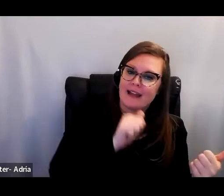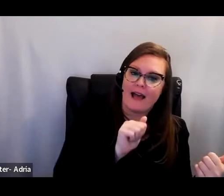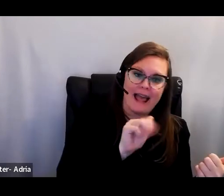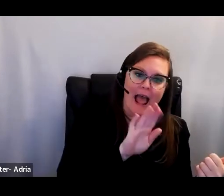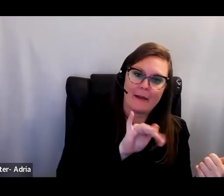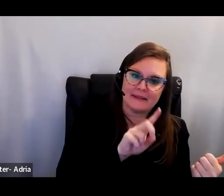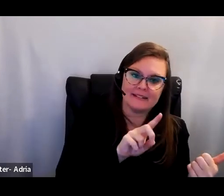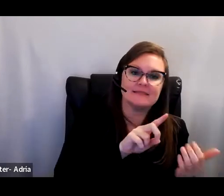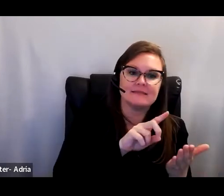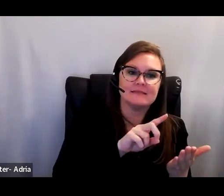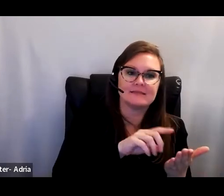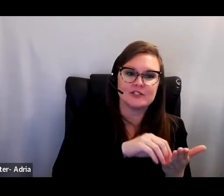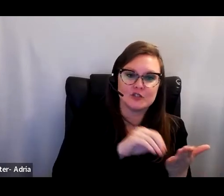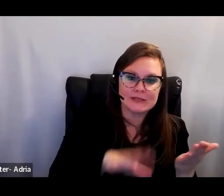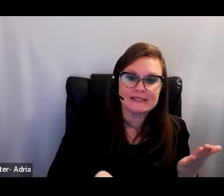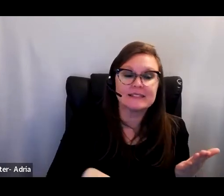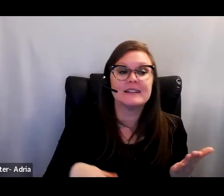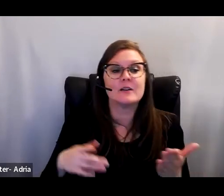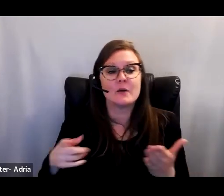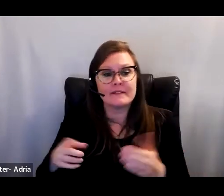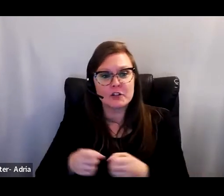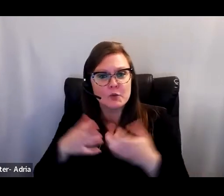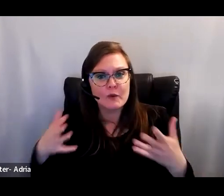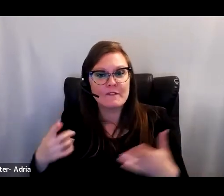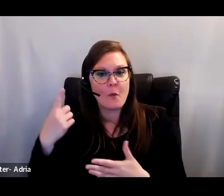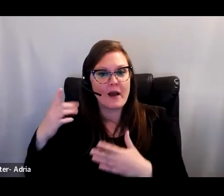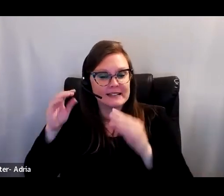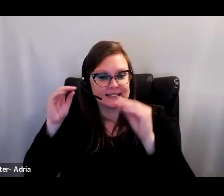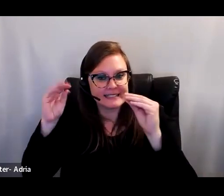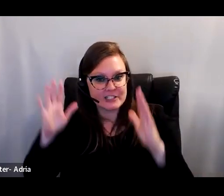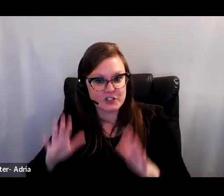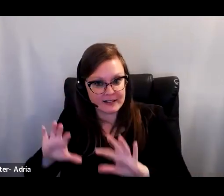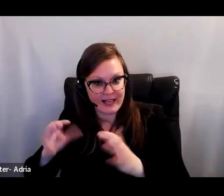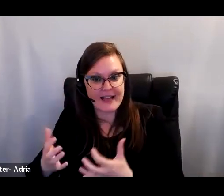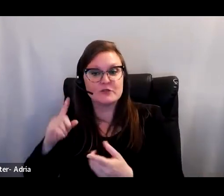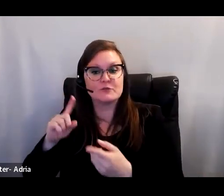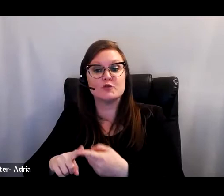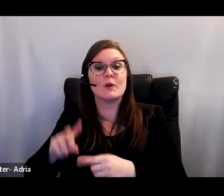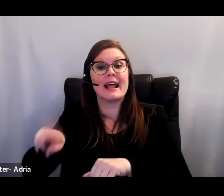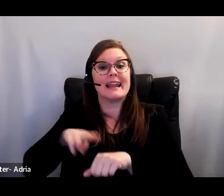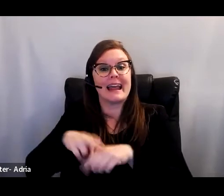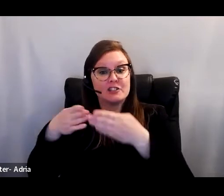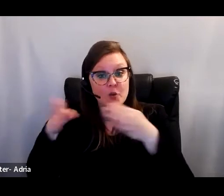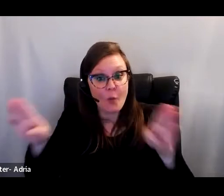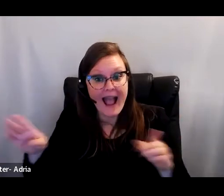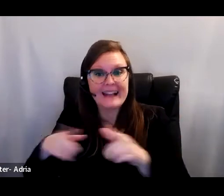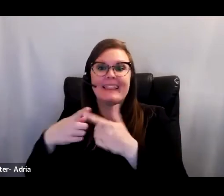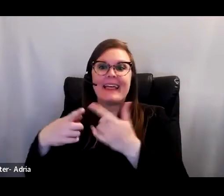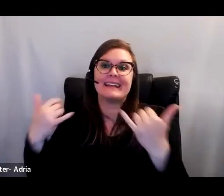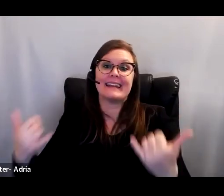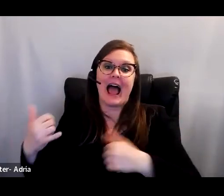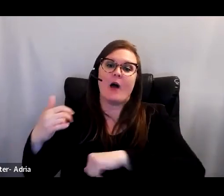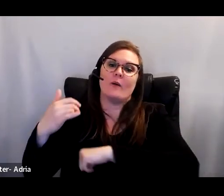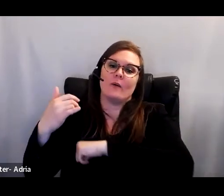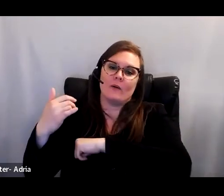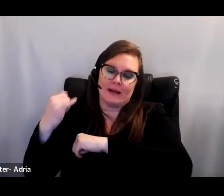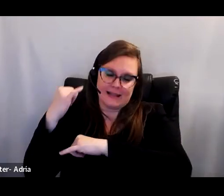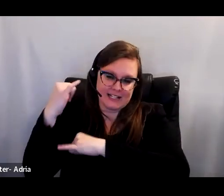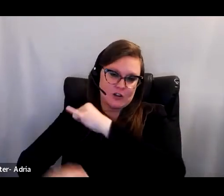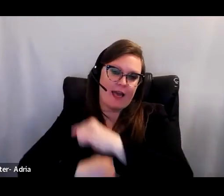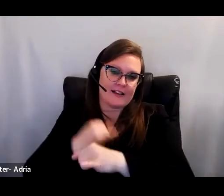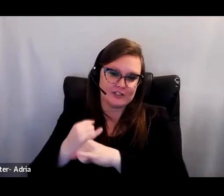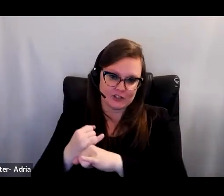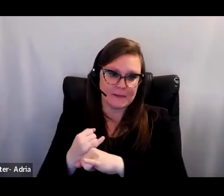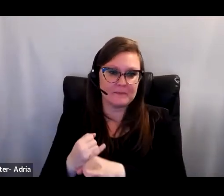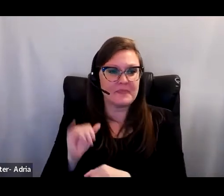from its roots in one teacher's classroom in San Diego to a nationwide program and then internationally. The program has been life-changing